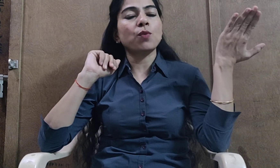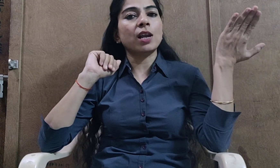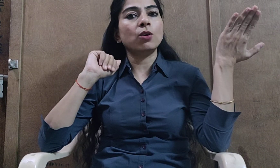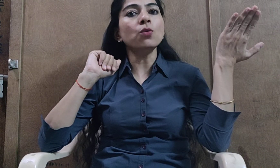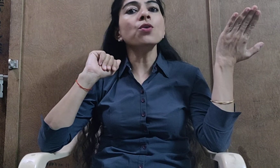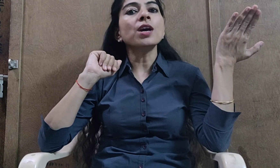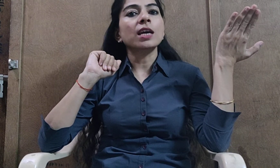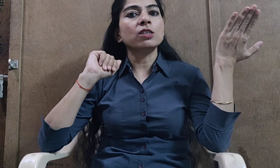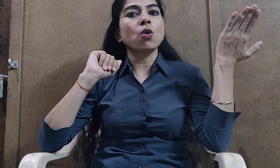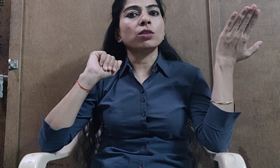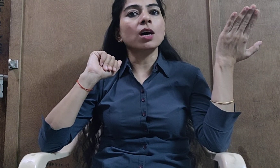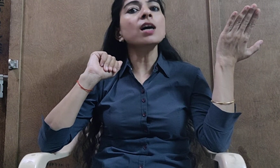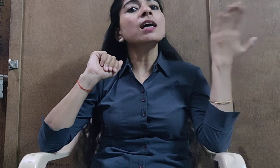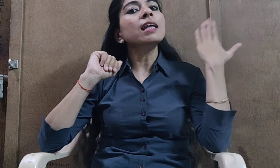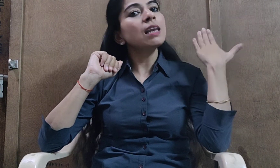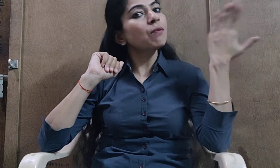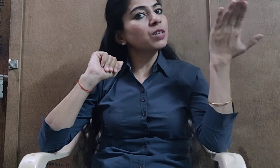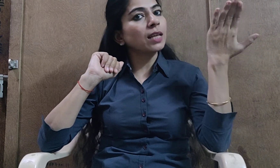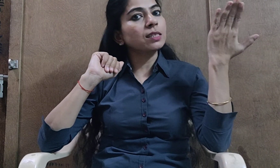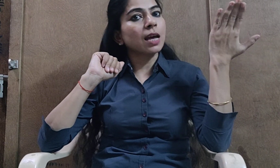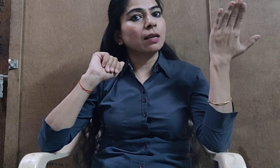value is on the left hand side.